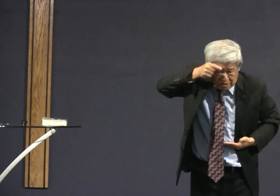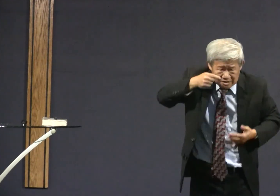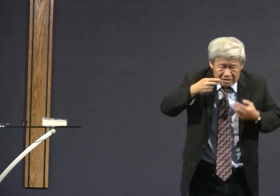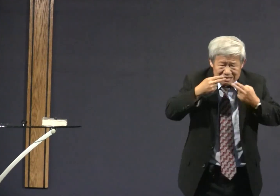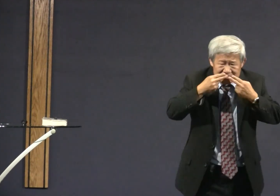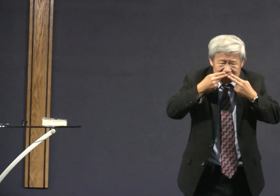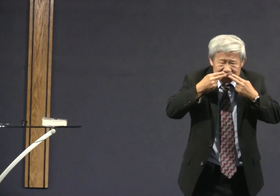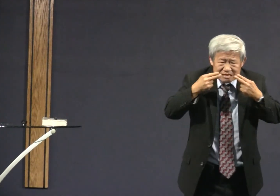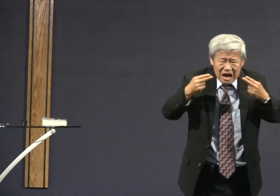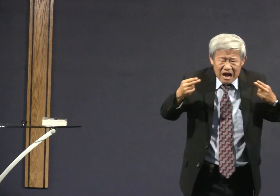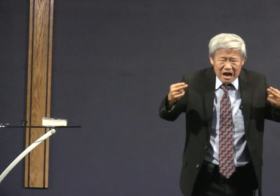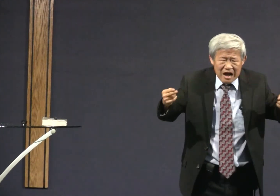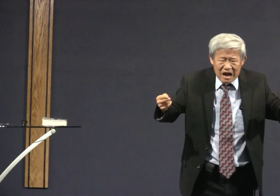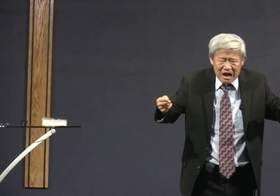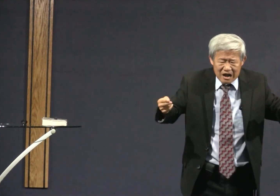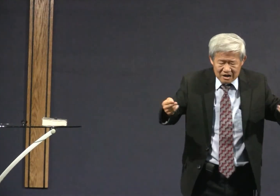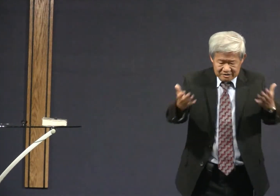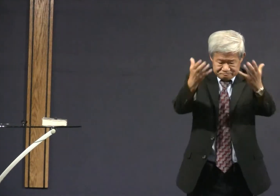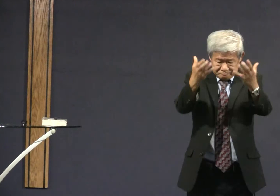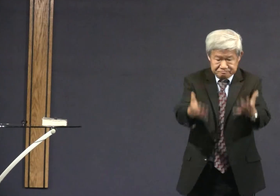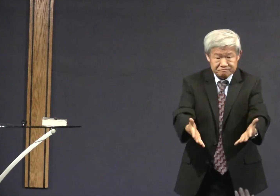you understand maybe he's innocent